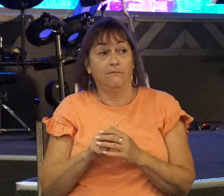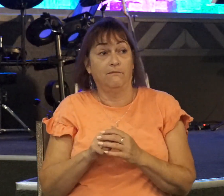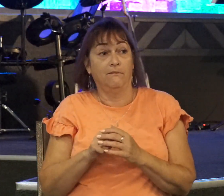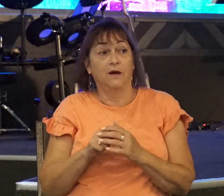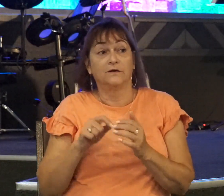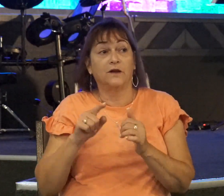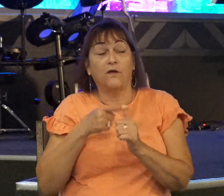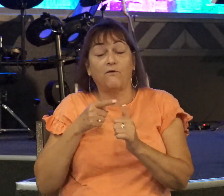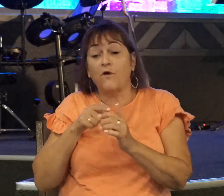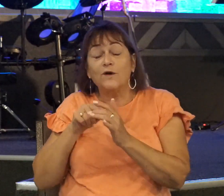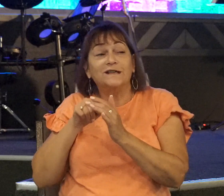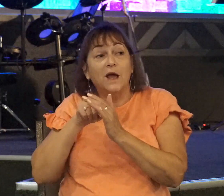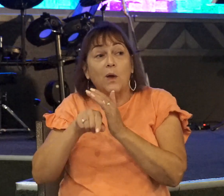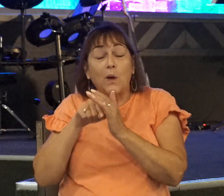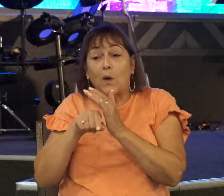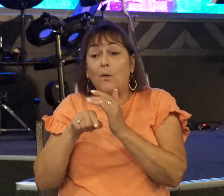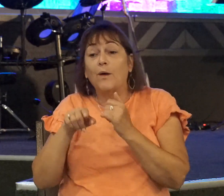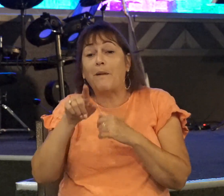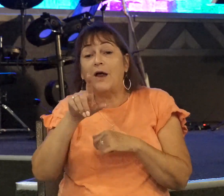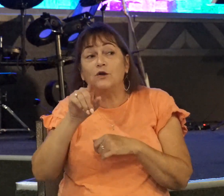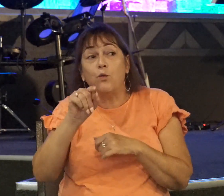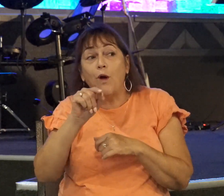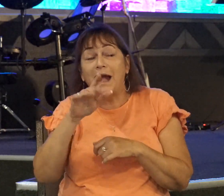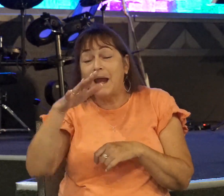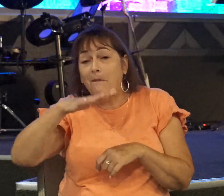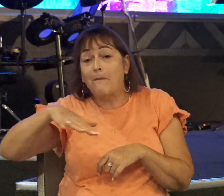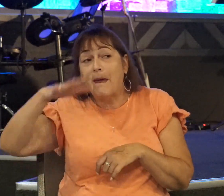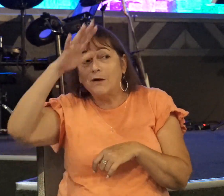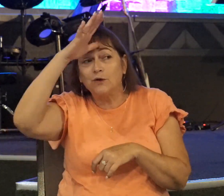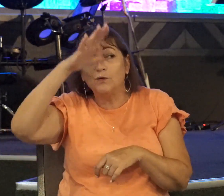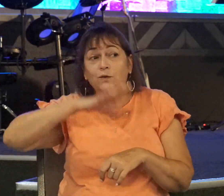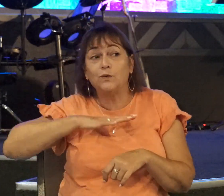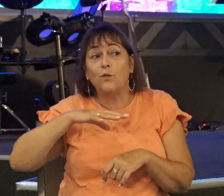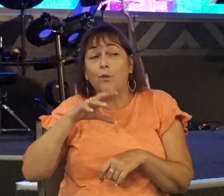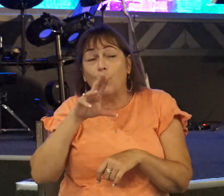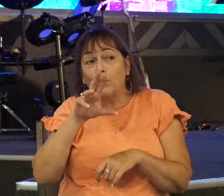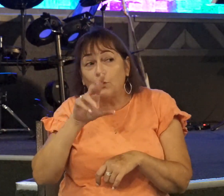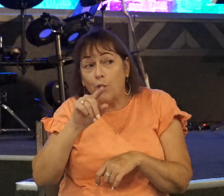bearer made was about 20 men within about half an acre of land.